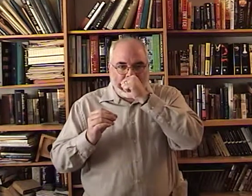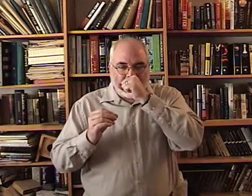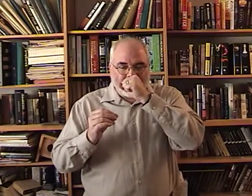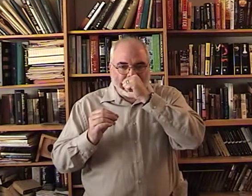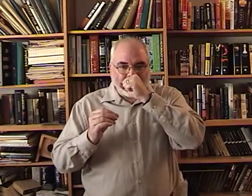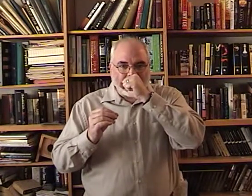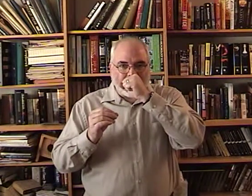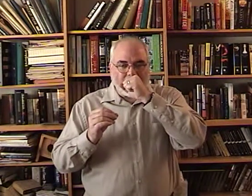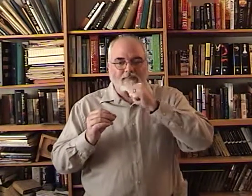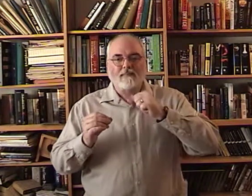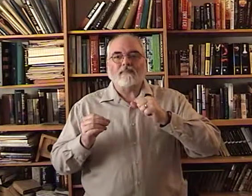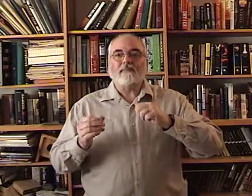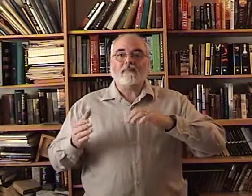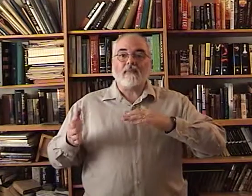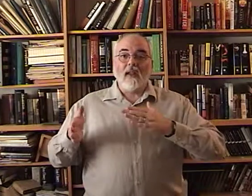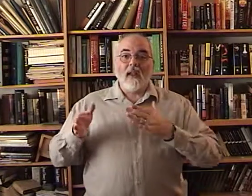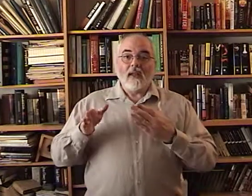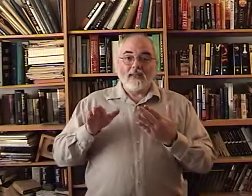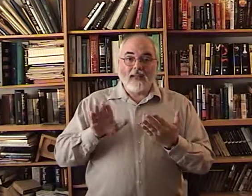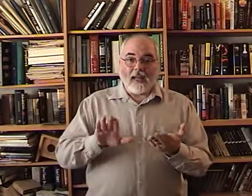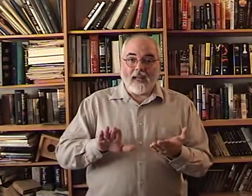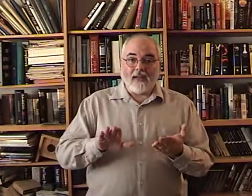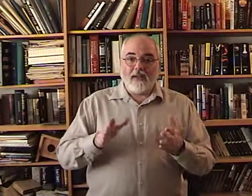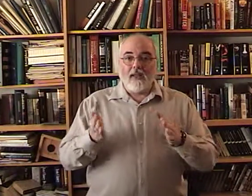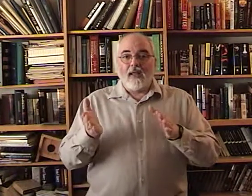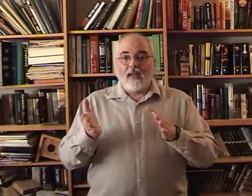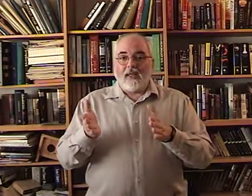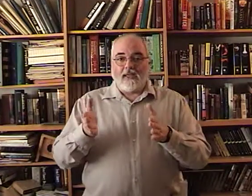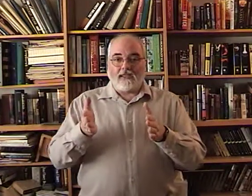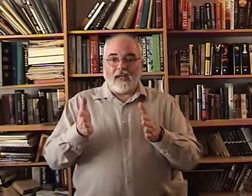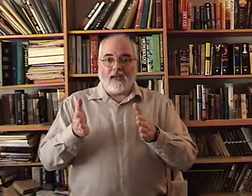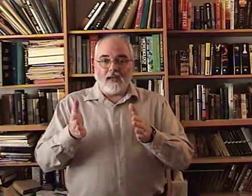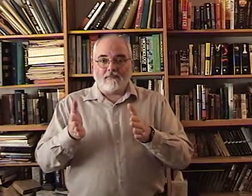Sorry. Died. He's standing up.